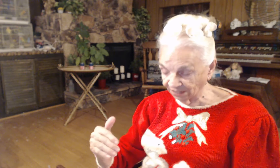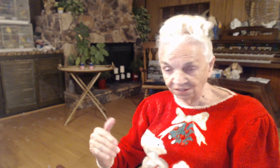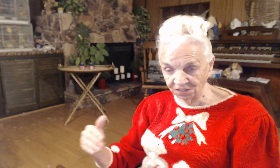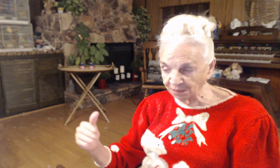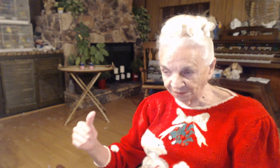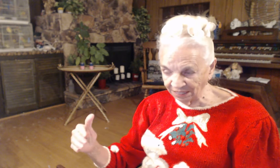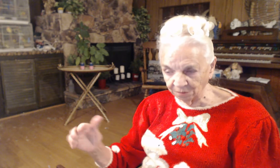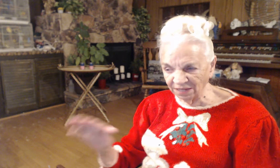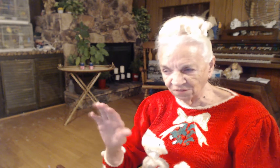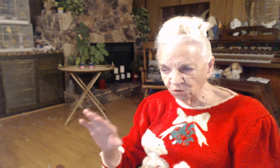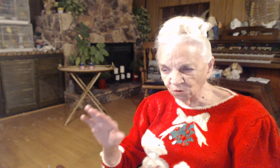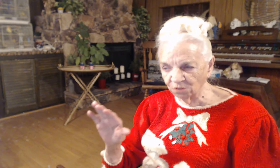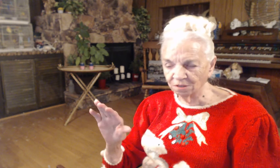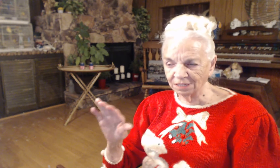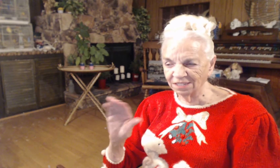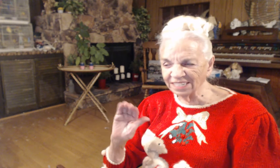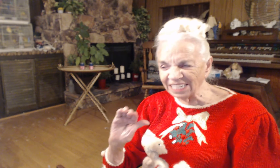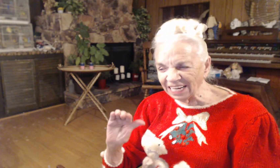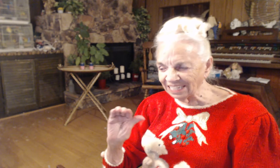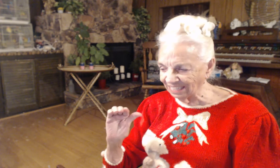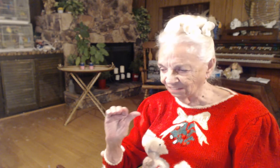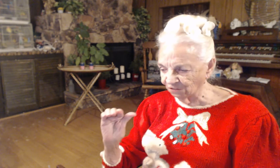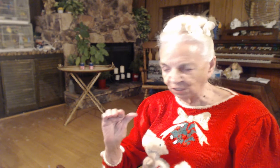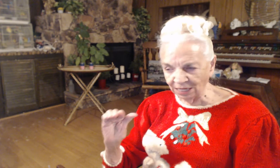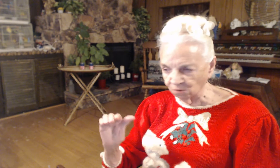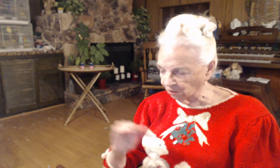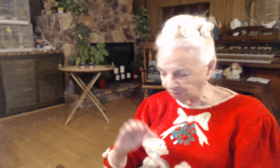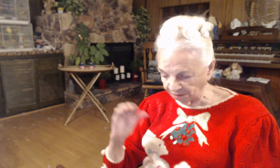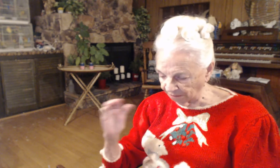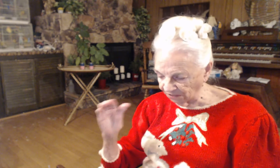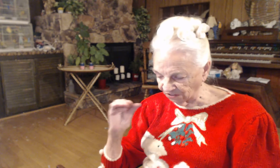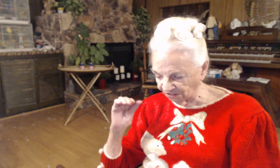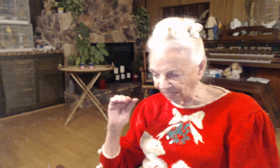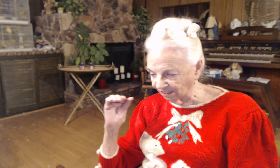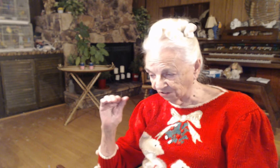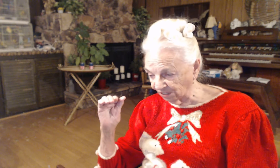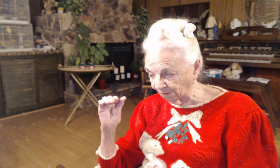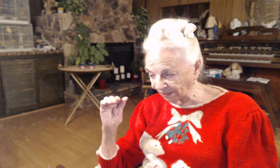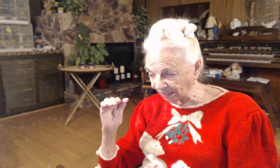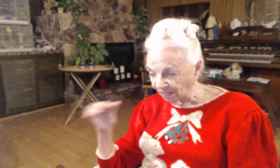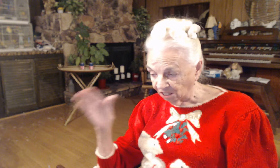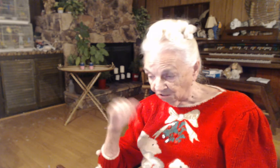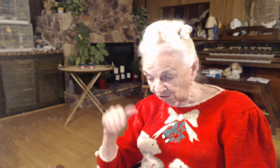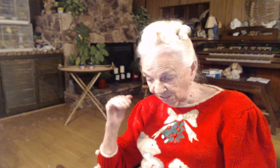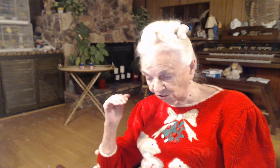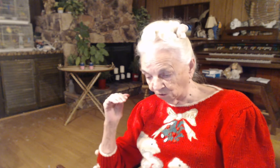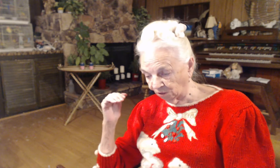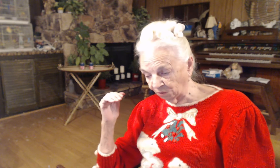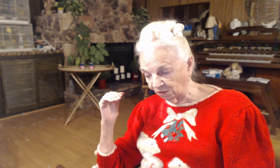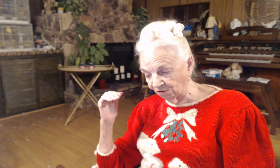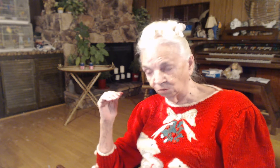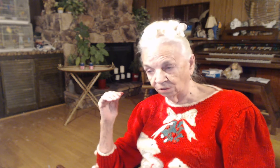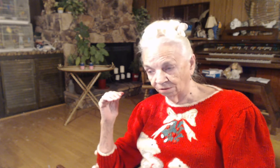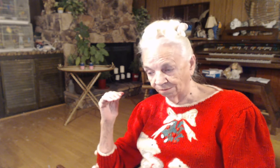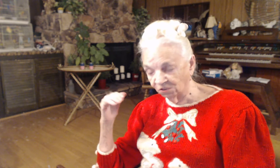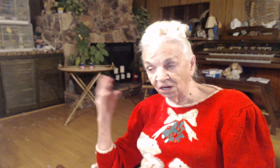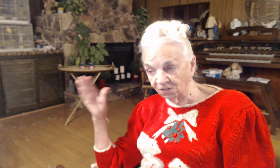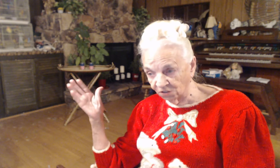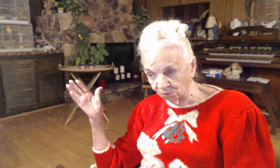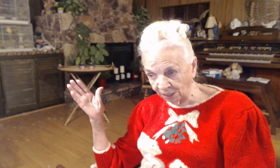same thing. They've used slightly different language. But it means exactly the same thing. So let's go to the book of Luke. John doesn't write about